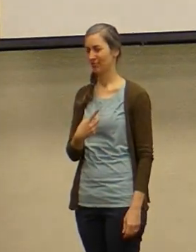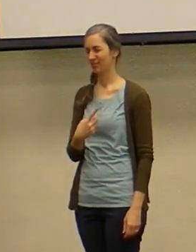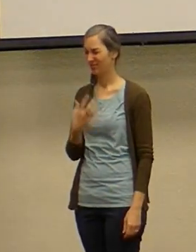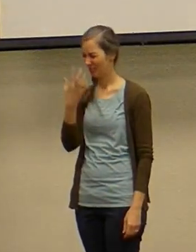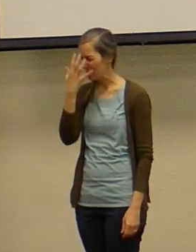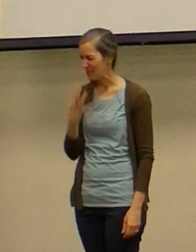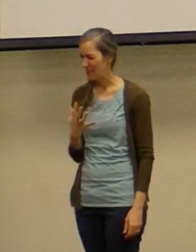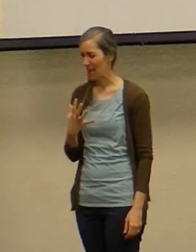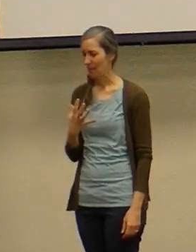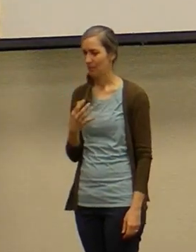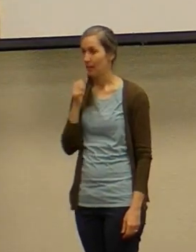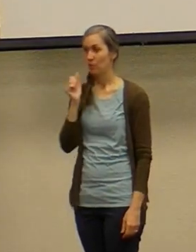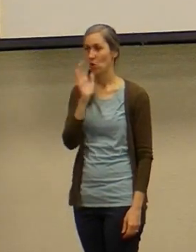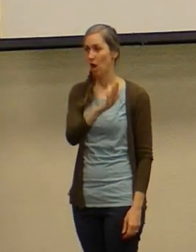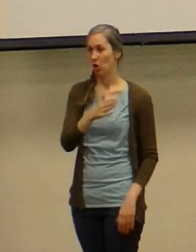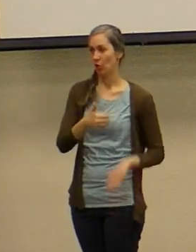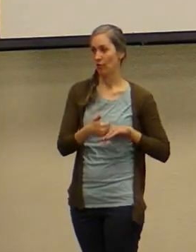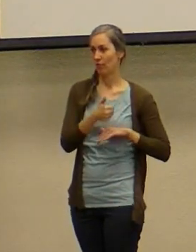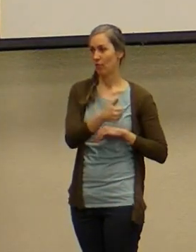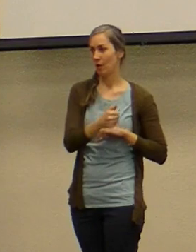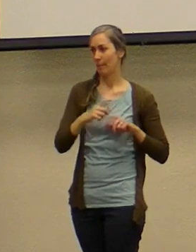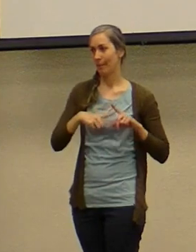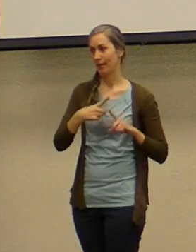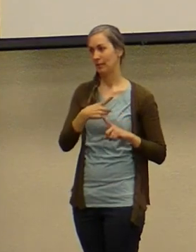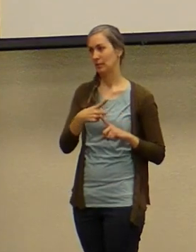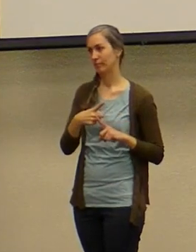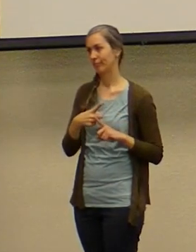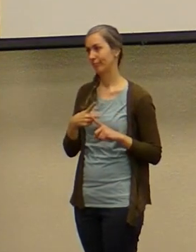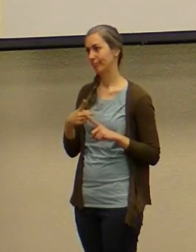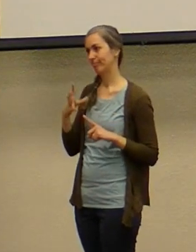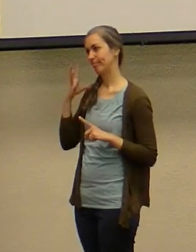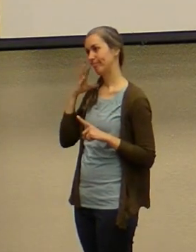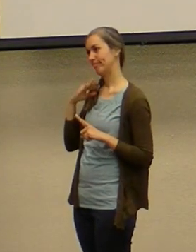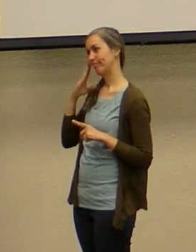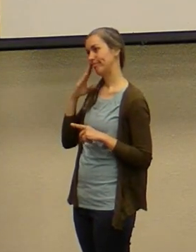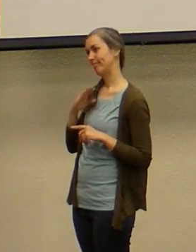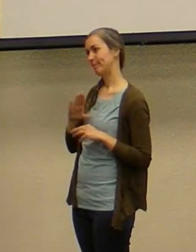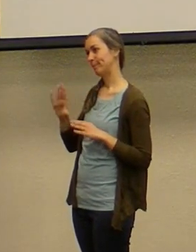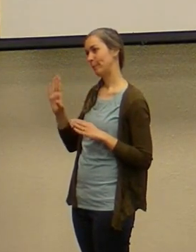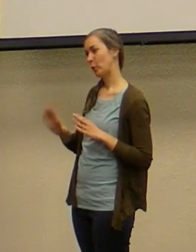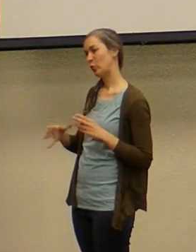and it wasn't pointed towards her but she paid the dividends like is often too true